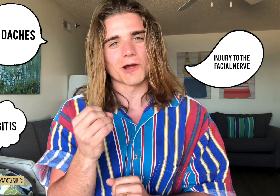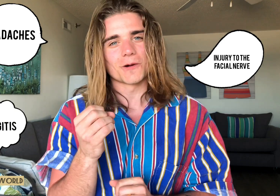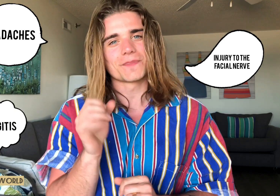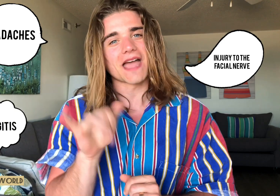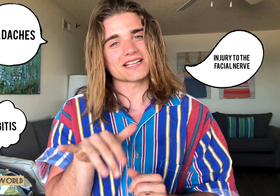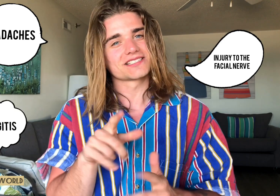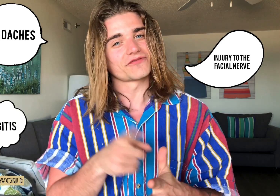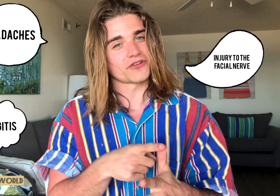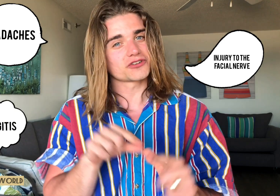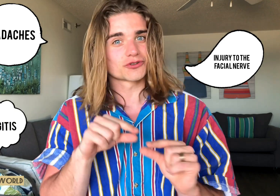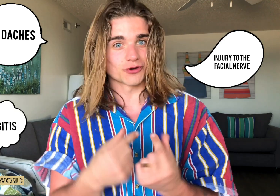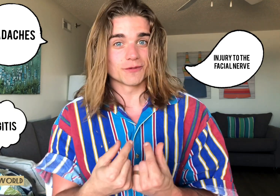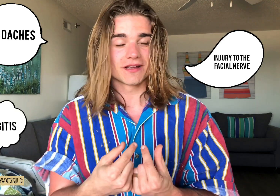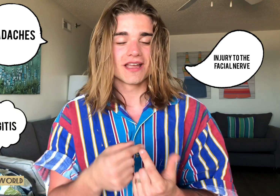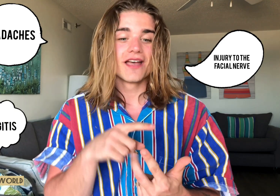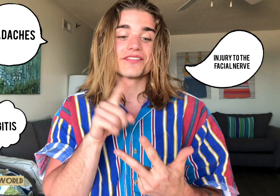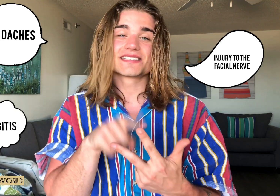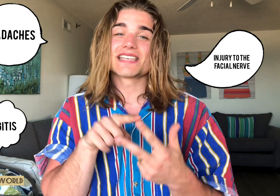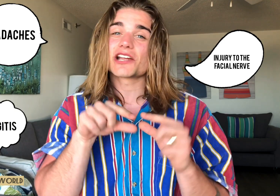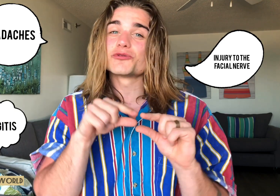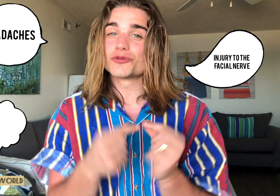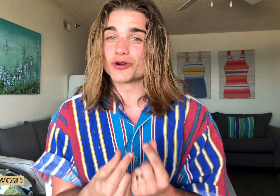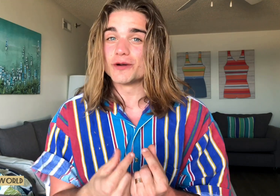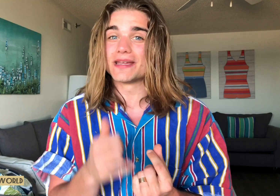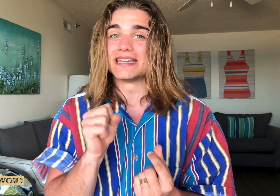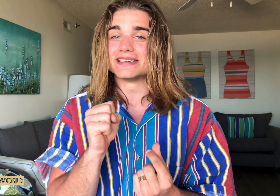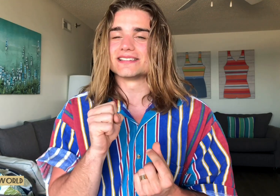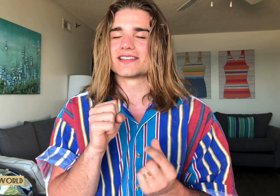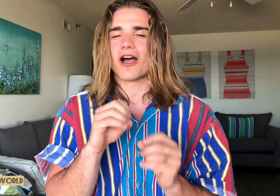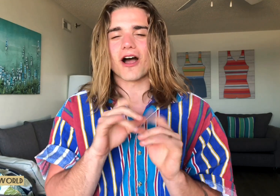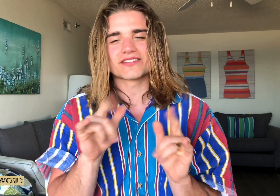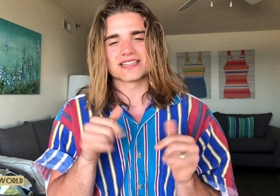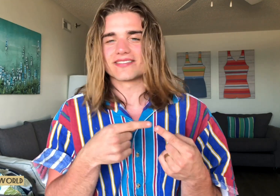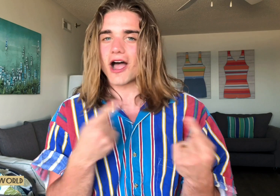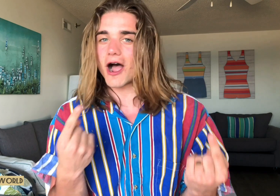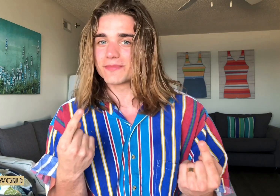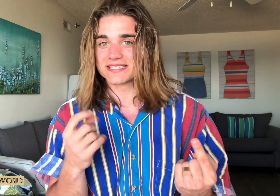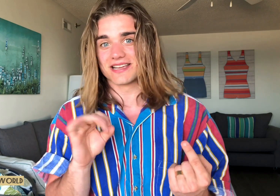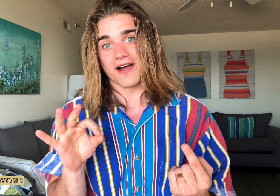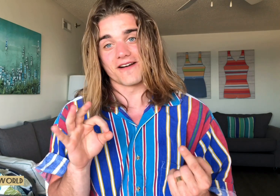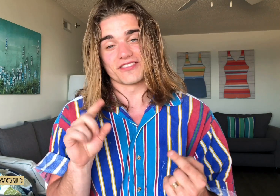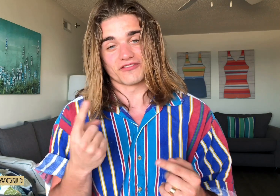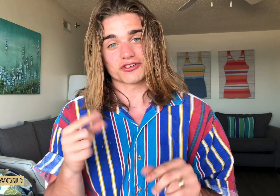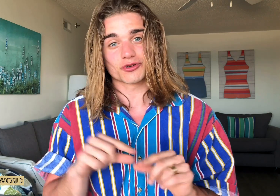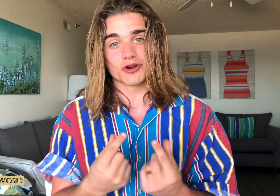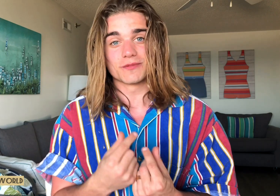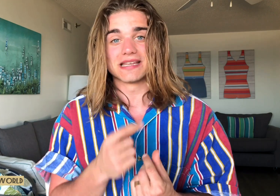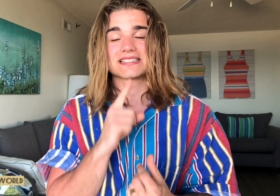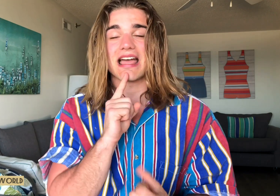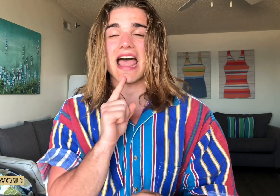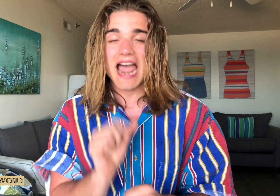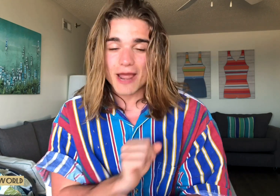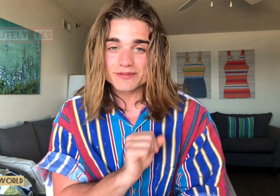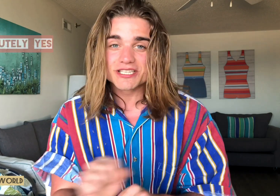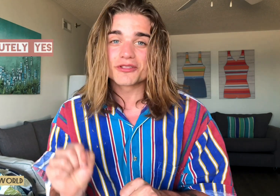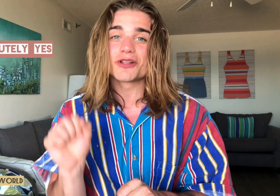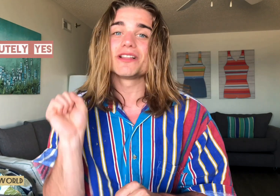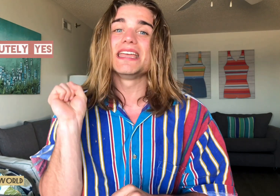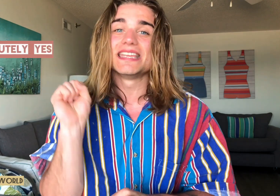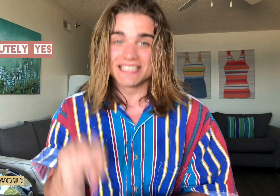that's the first group. The second group is obviously the opposite of the first group is absolutely yes.